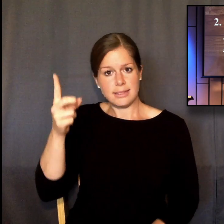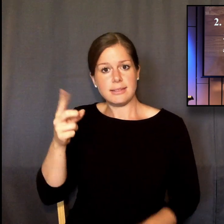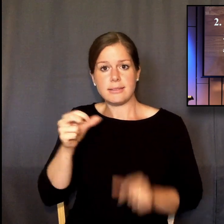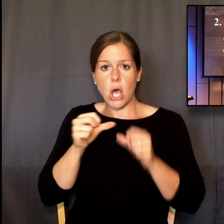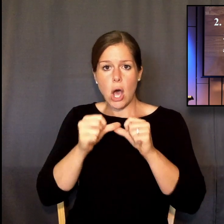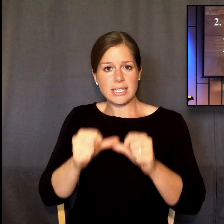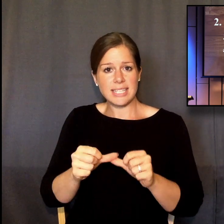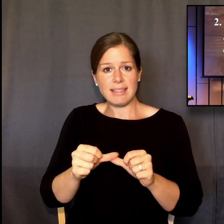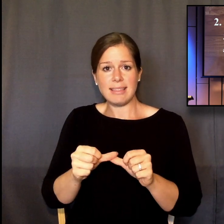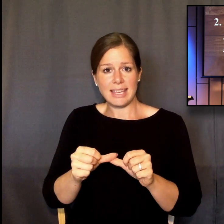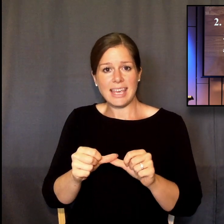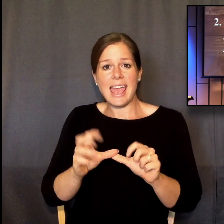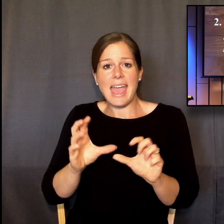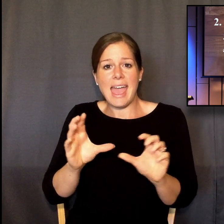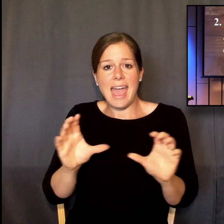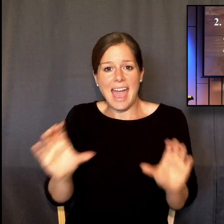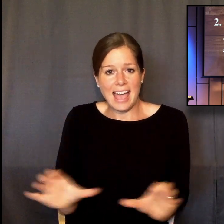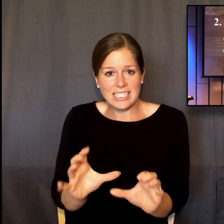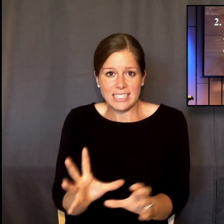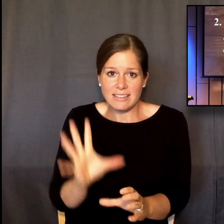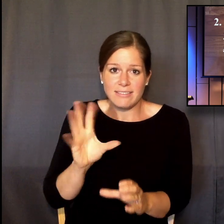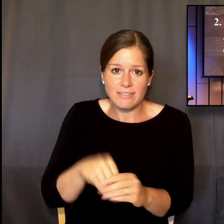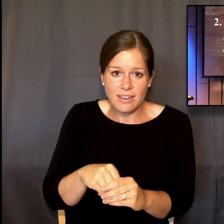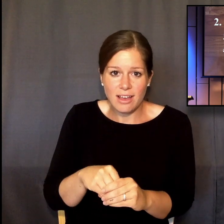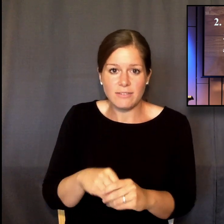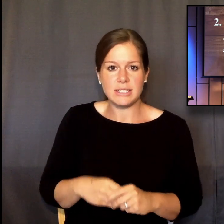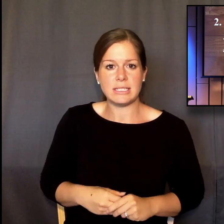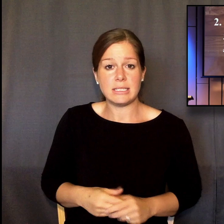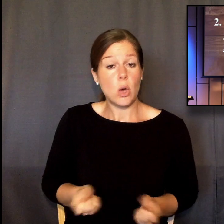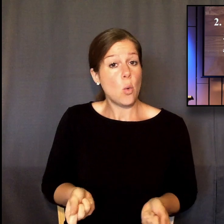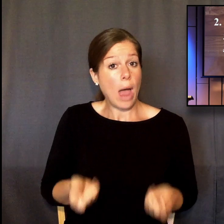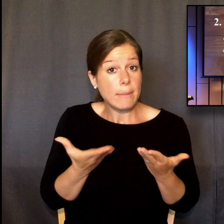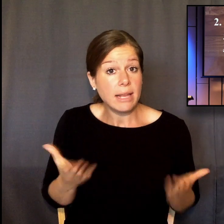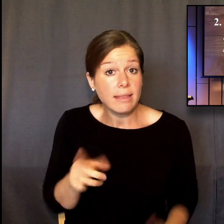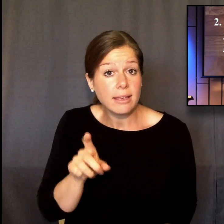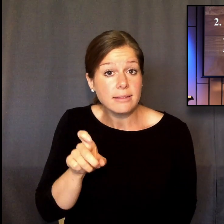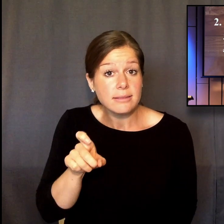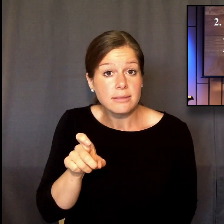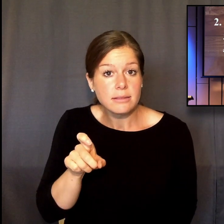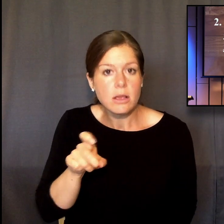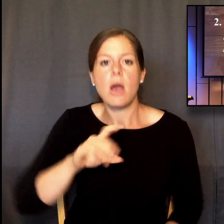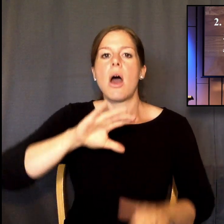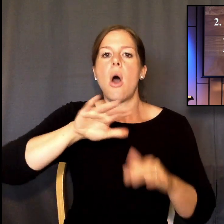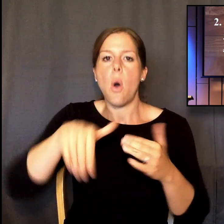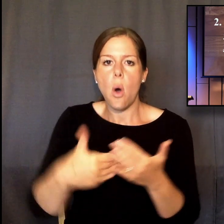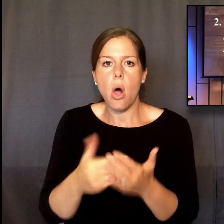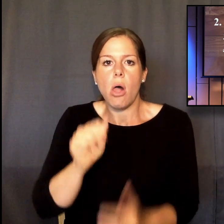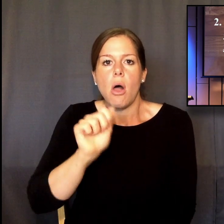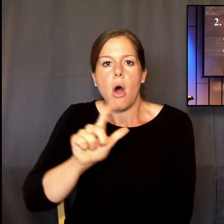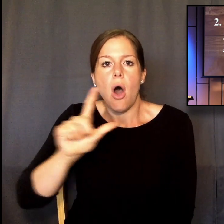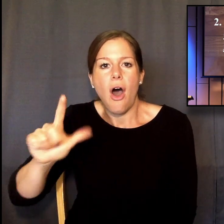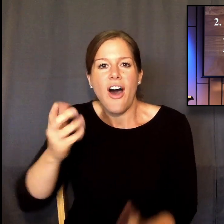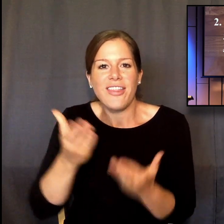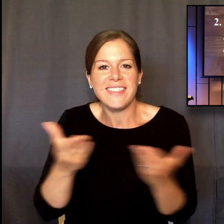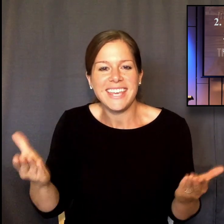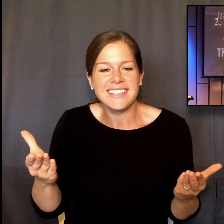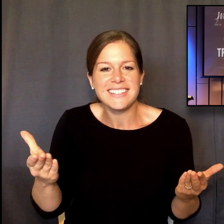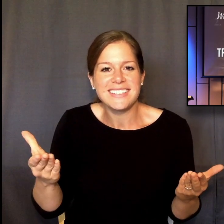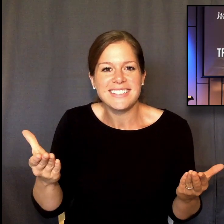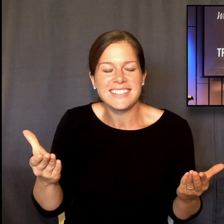How many things does verse 11 say God is constantly actively working in how many? All things. Let that